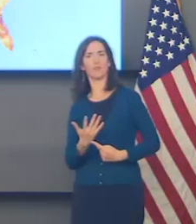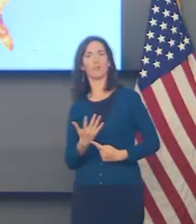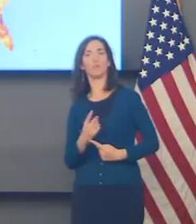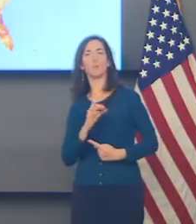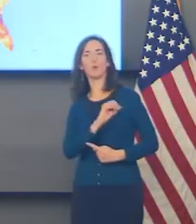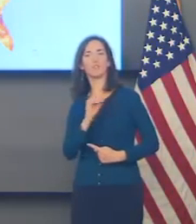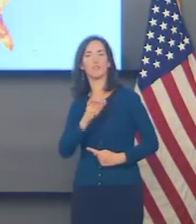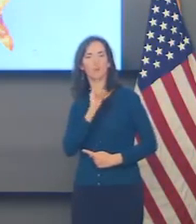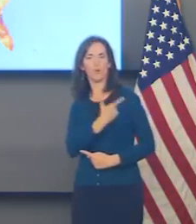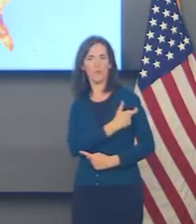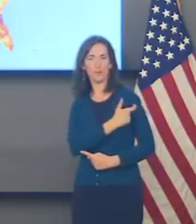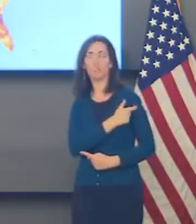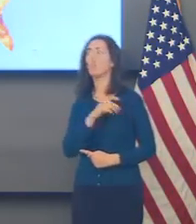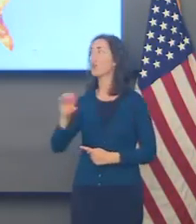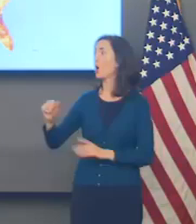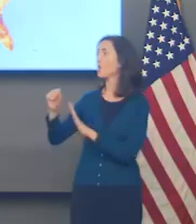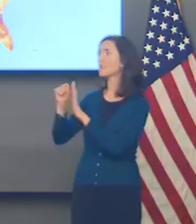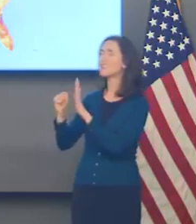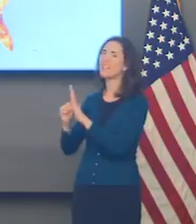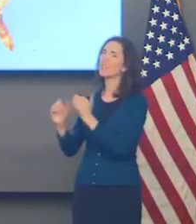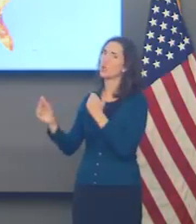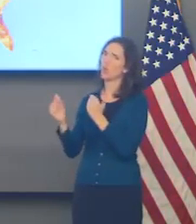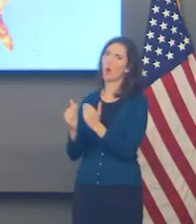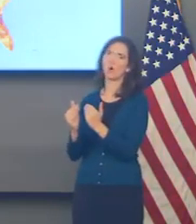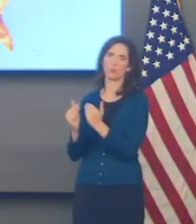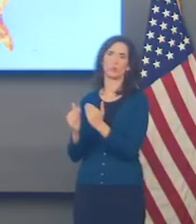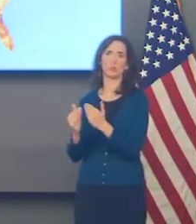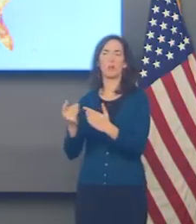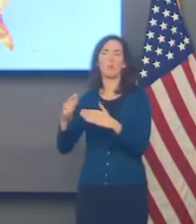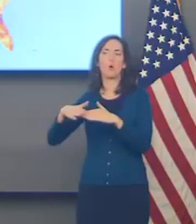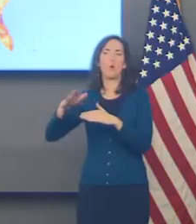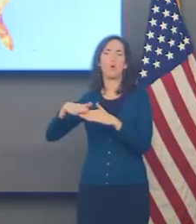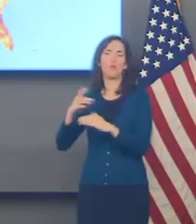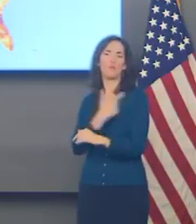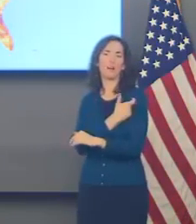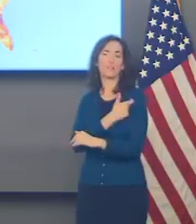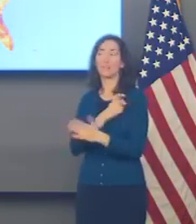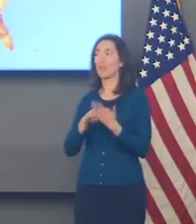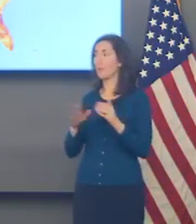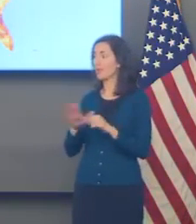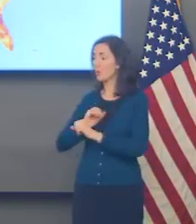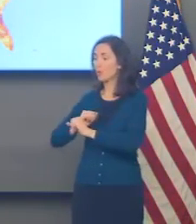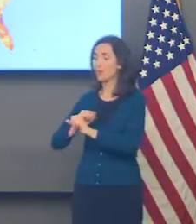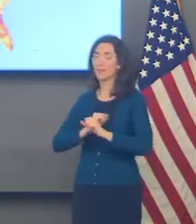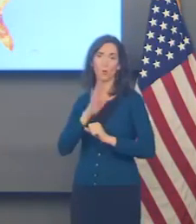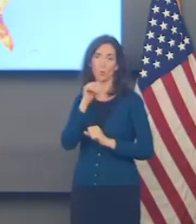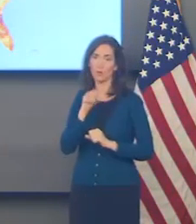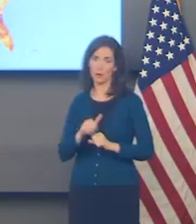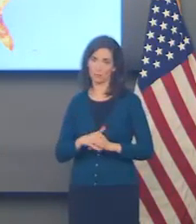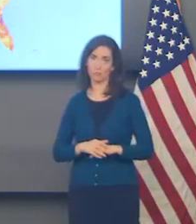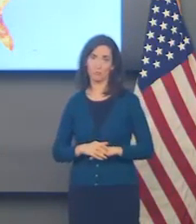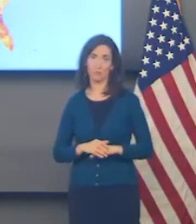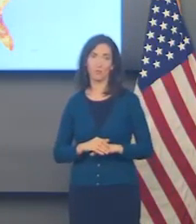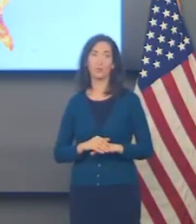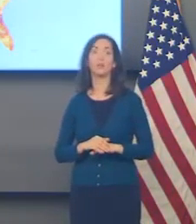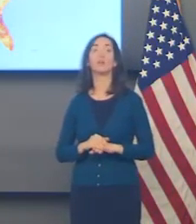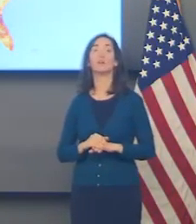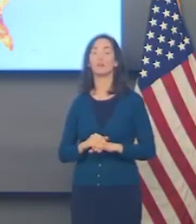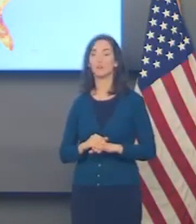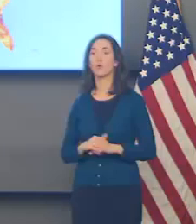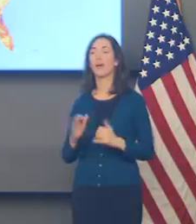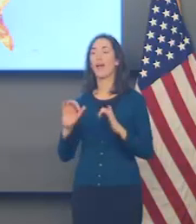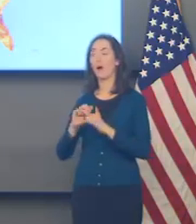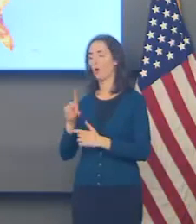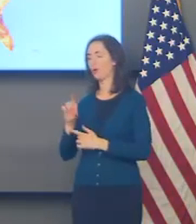I don't think that's going to provide sufficient protection against this. There's going to be a lot more learned about how Delta